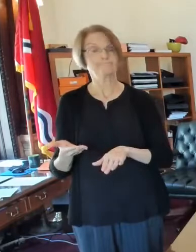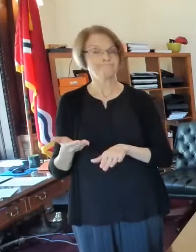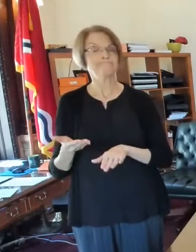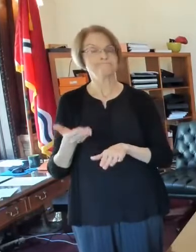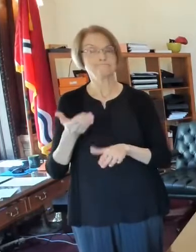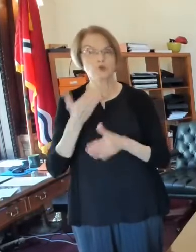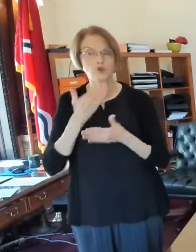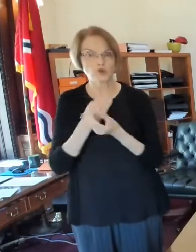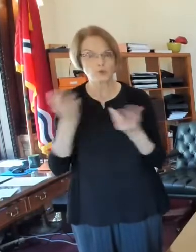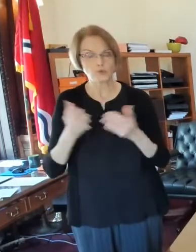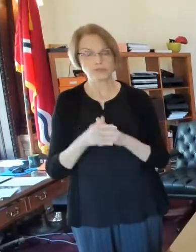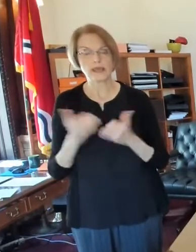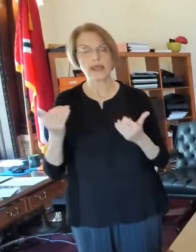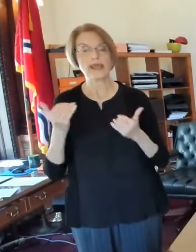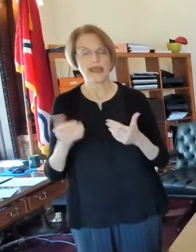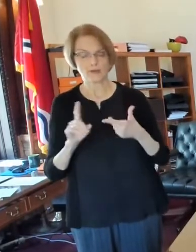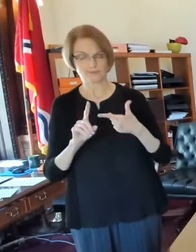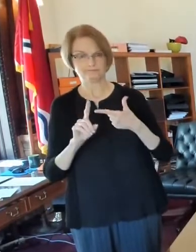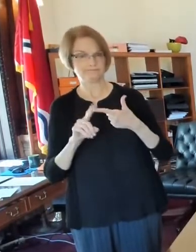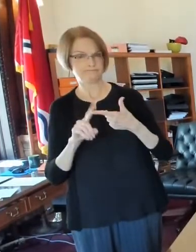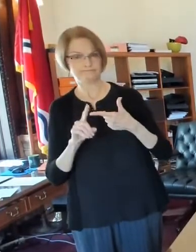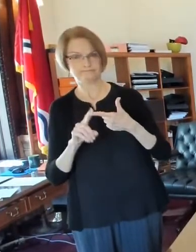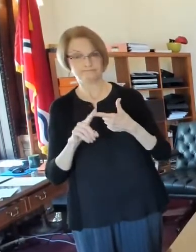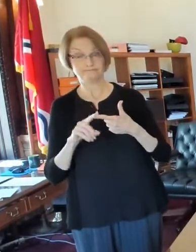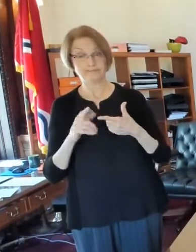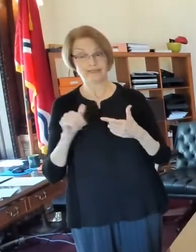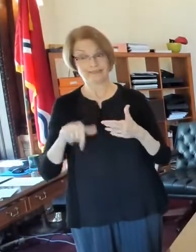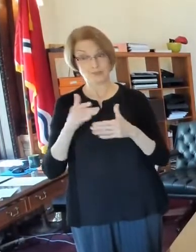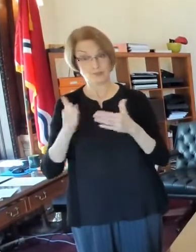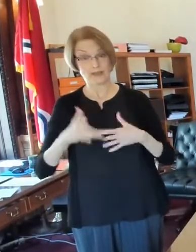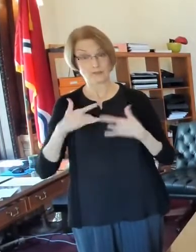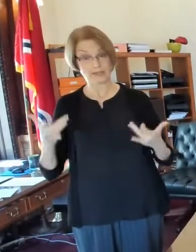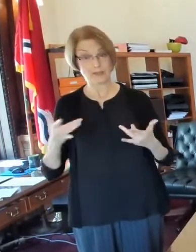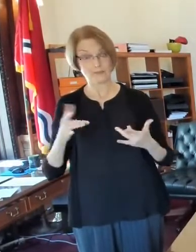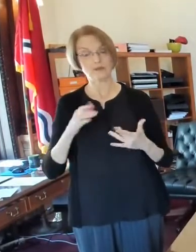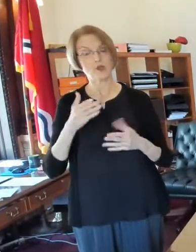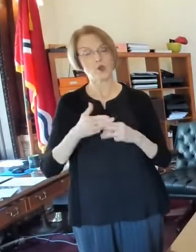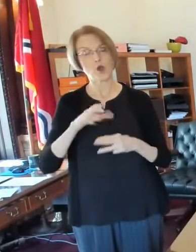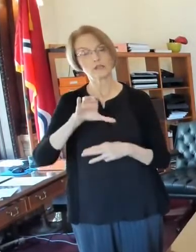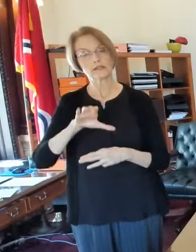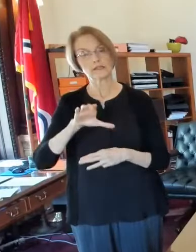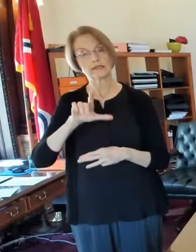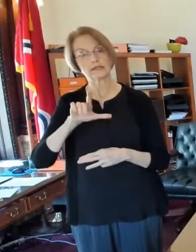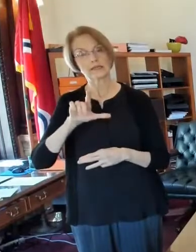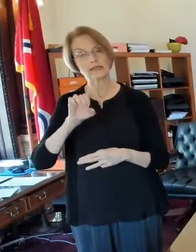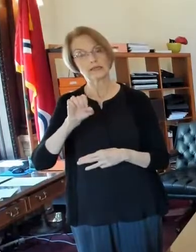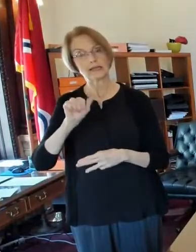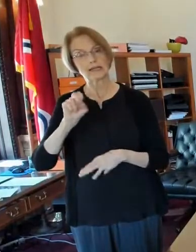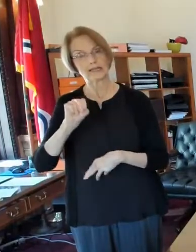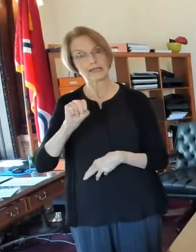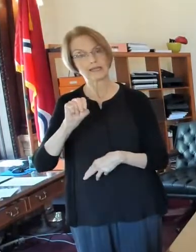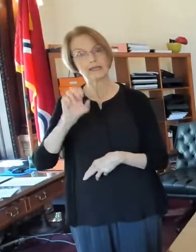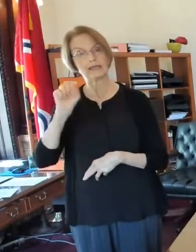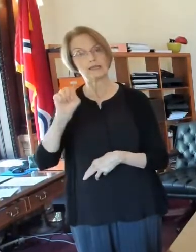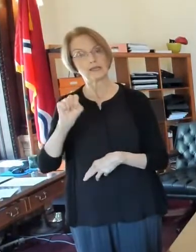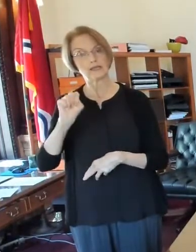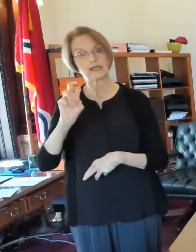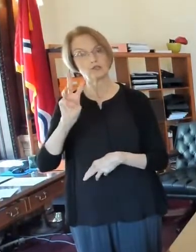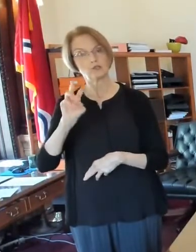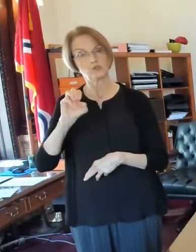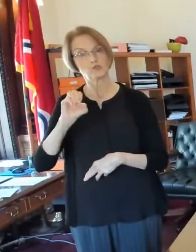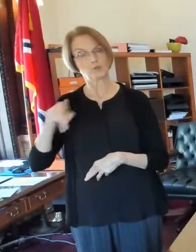I'm to talk a little bit about what is happening this weekend. It's called Clean Sweep. And you know, we've been,